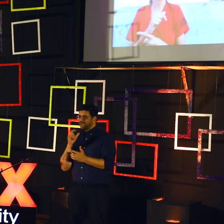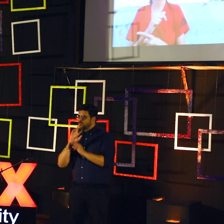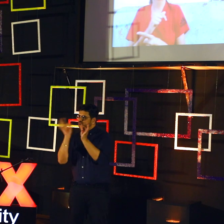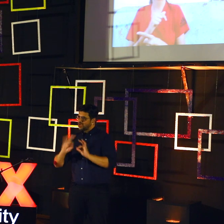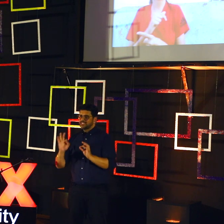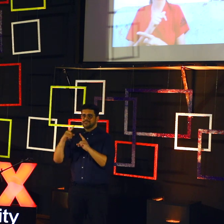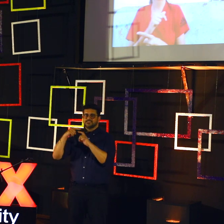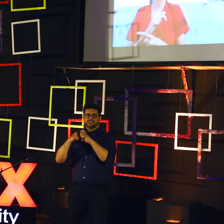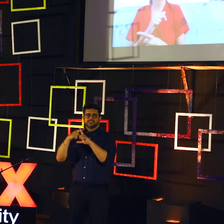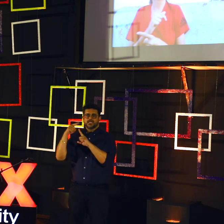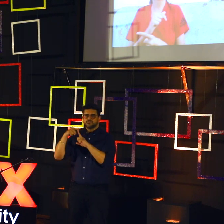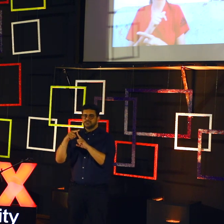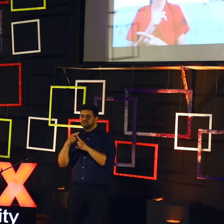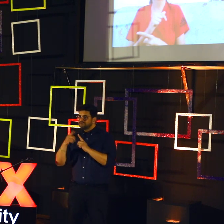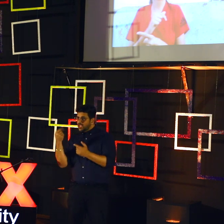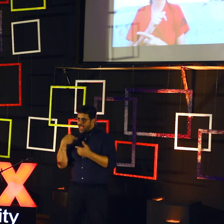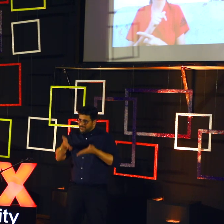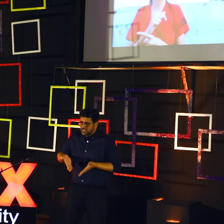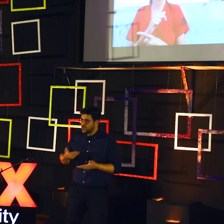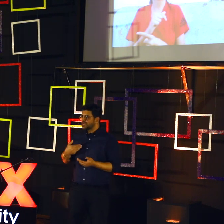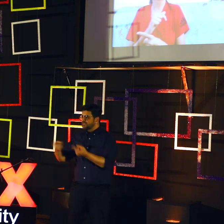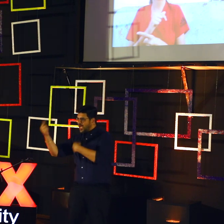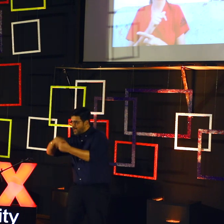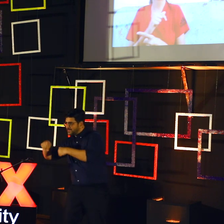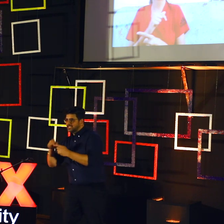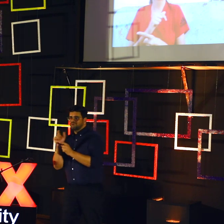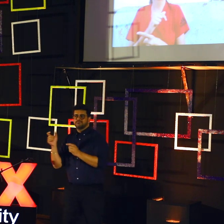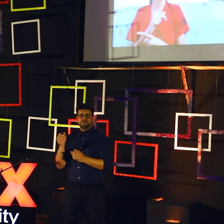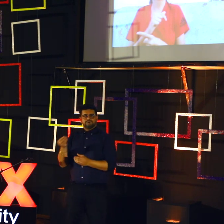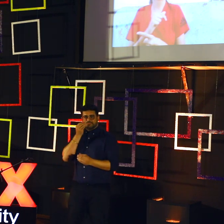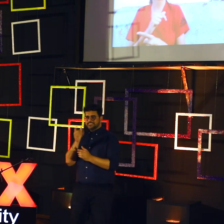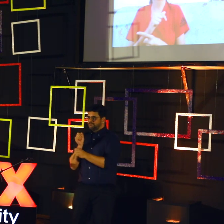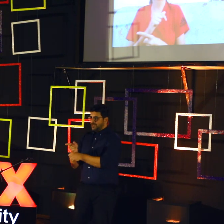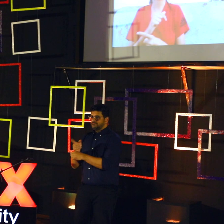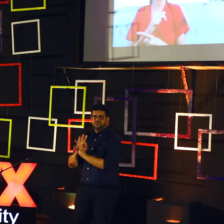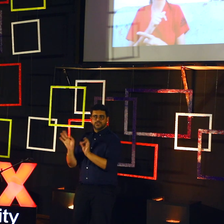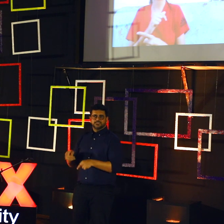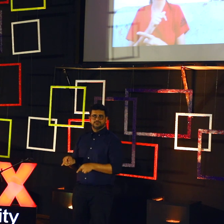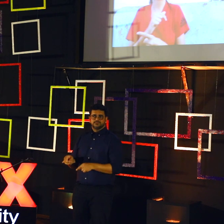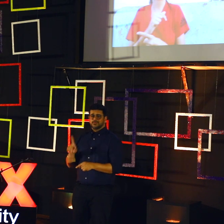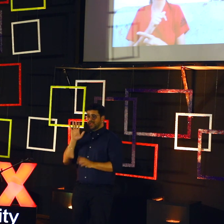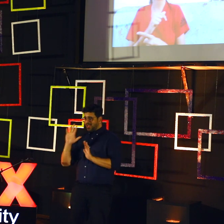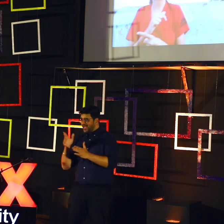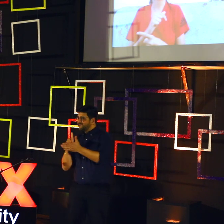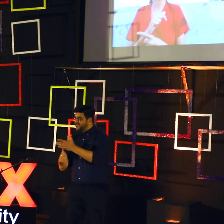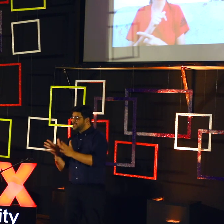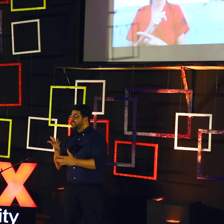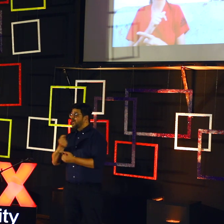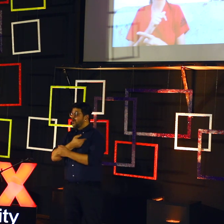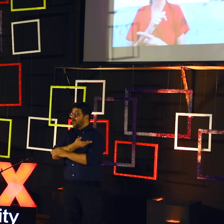Now, Uber has ready text messages, which says, I'm here, being right here, coming soon. So, that's easy for the riders to send this message. But at same time, there